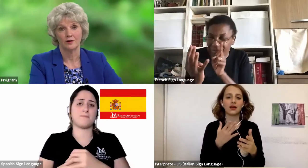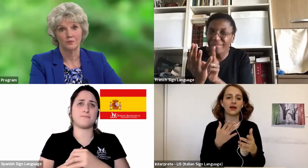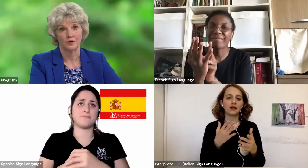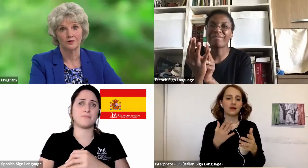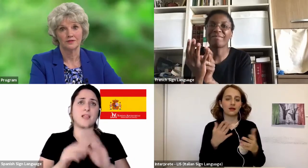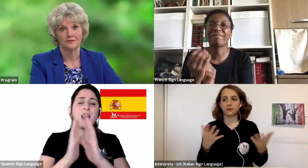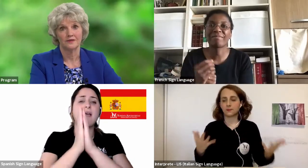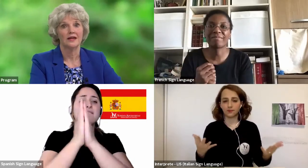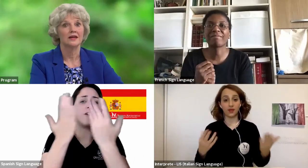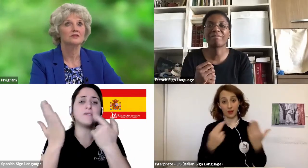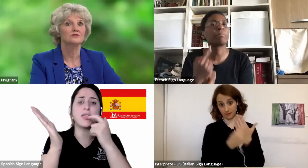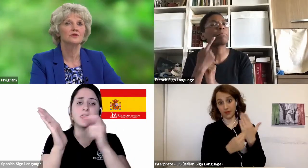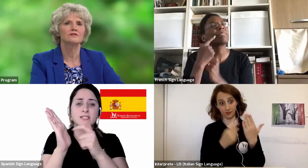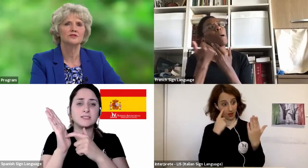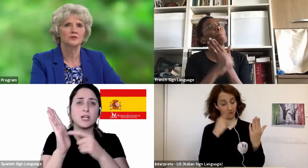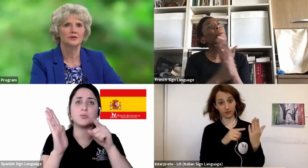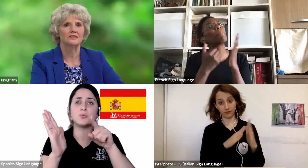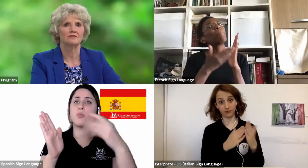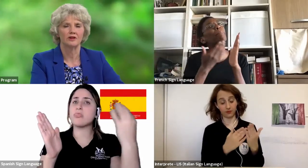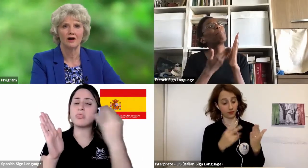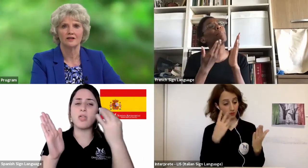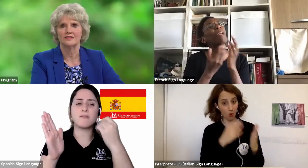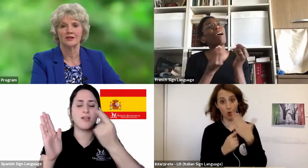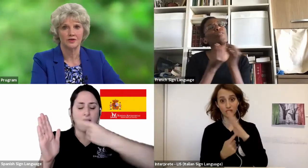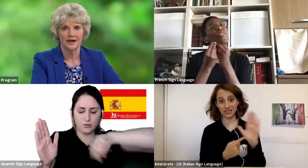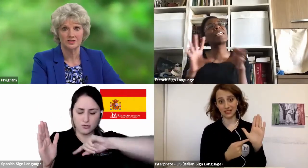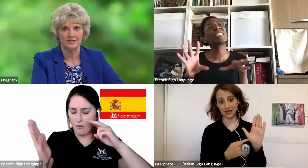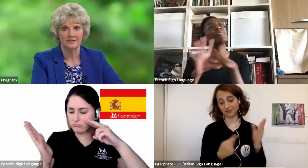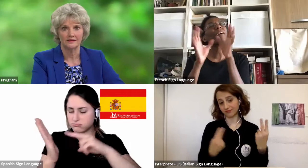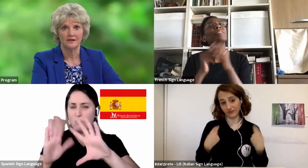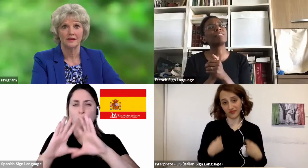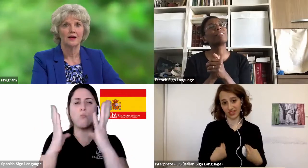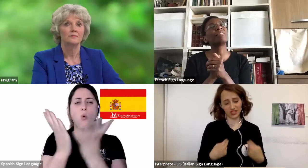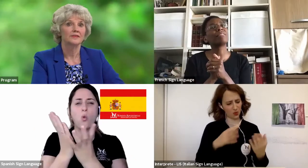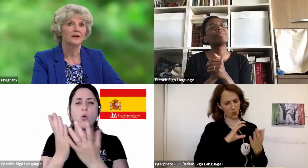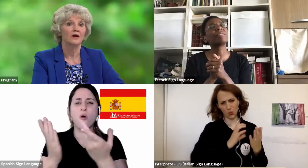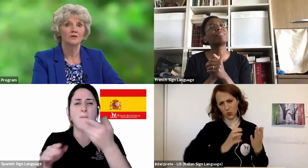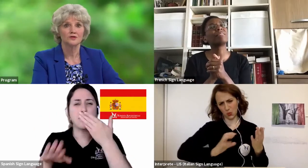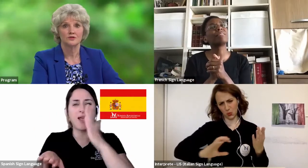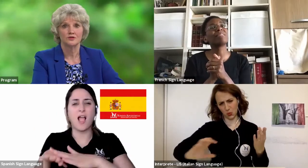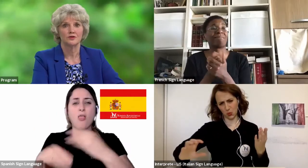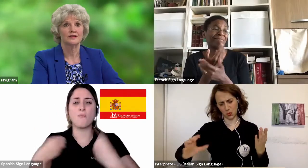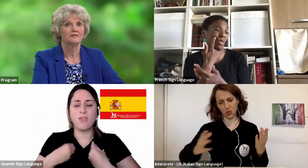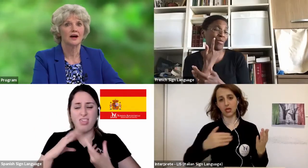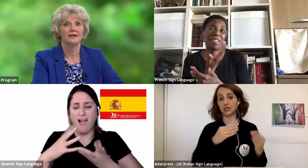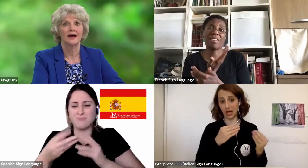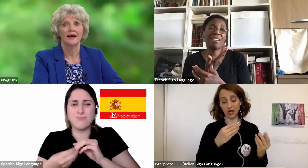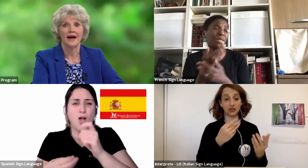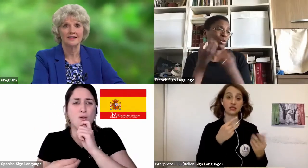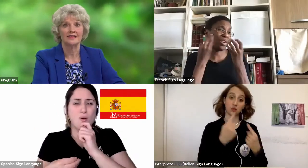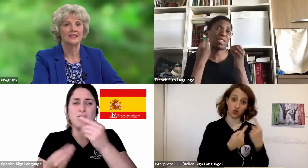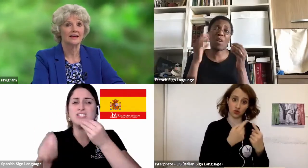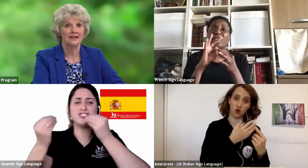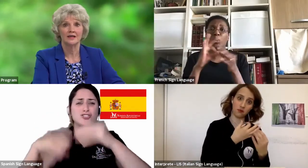in a fallen world. It is full of stories of loss and tragedy. But they are also stories of God